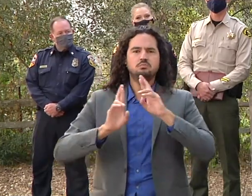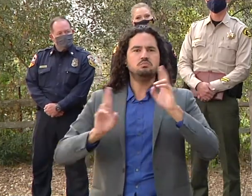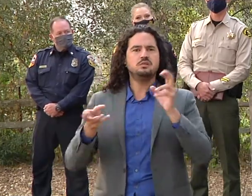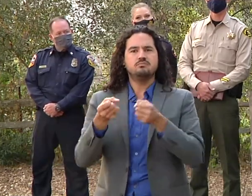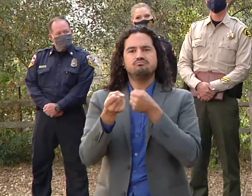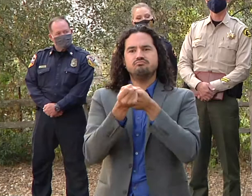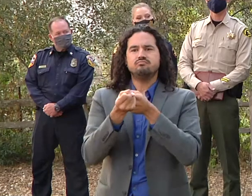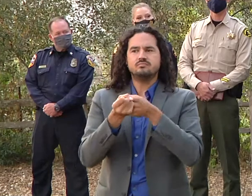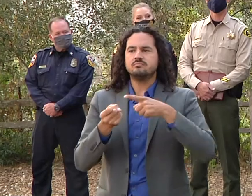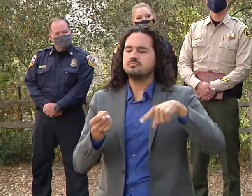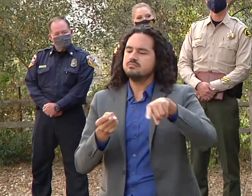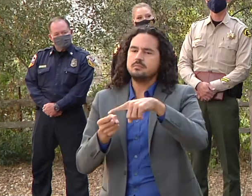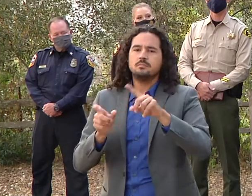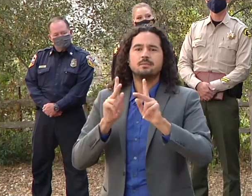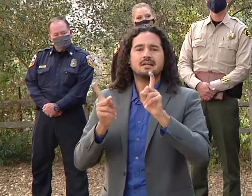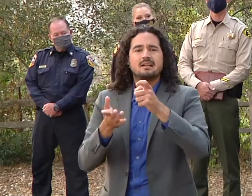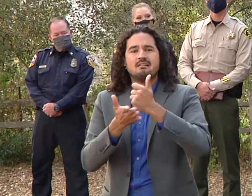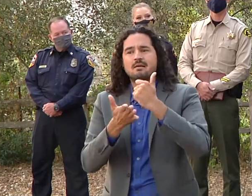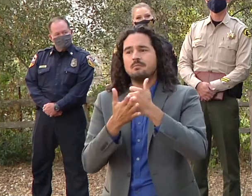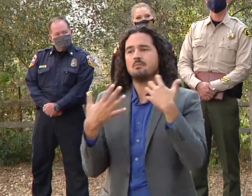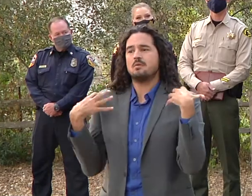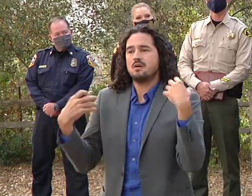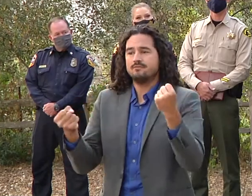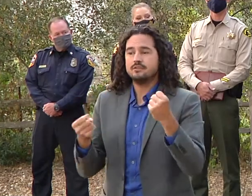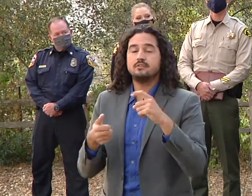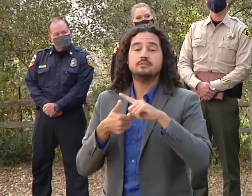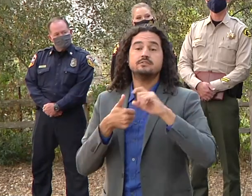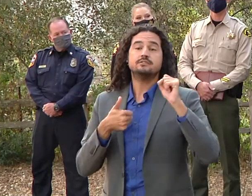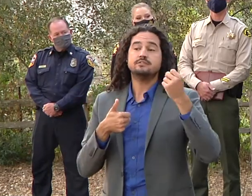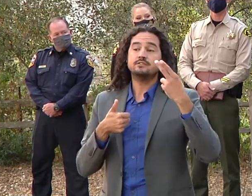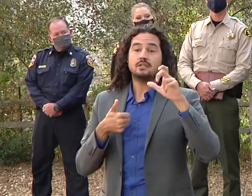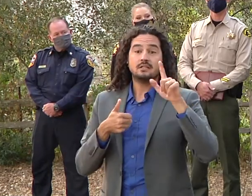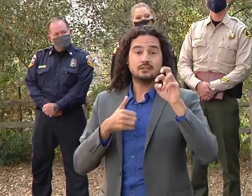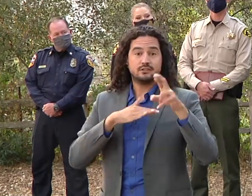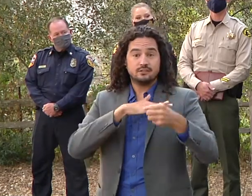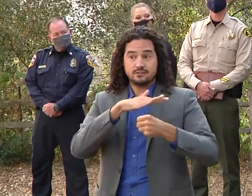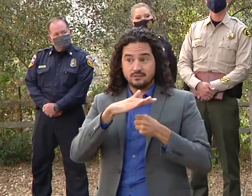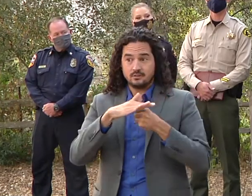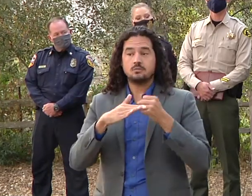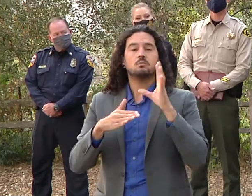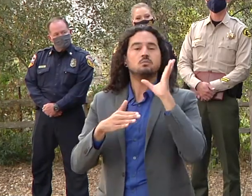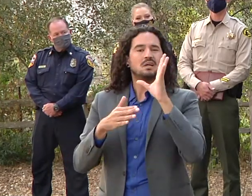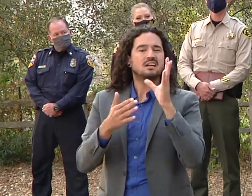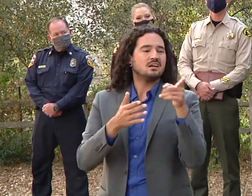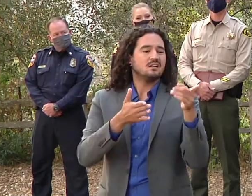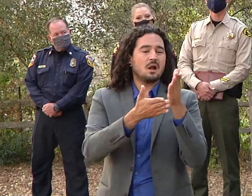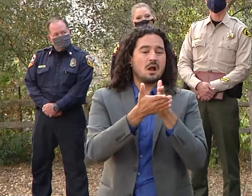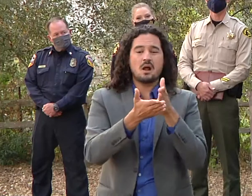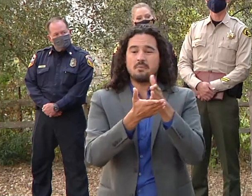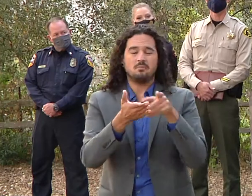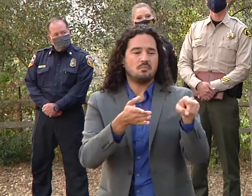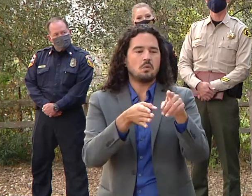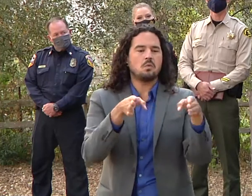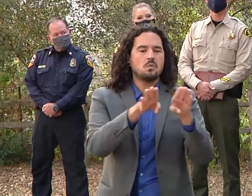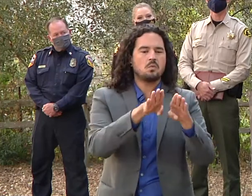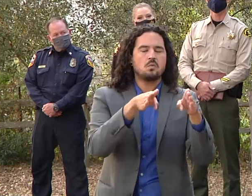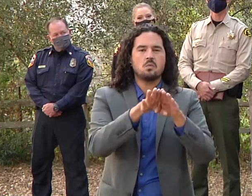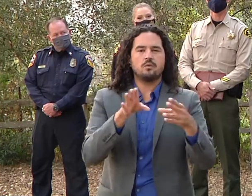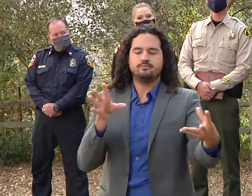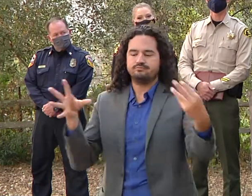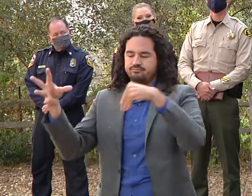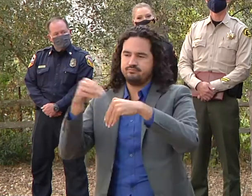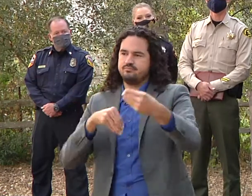is includes shelters we are consolidating our shelters this week and we'll have only five